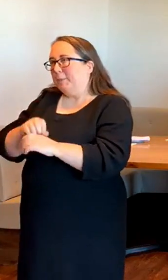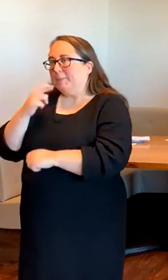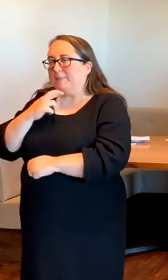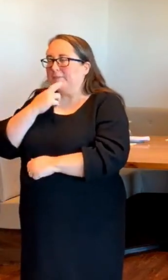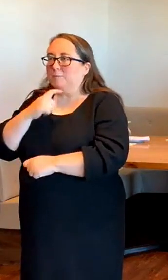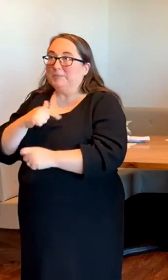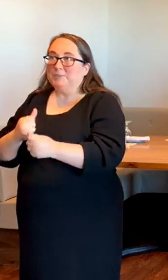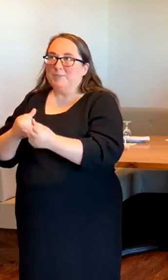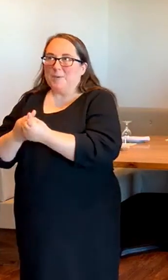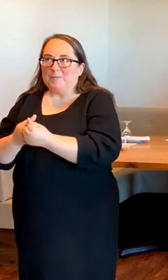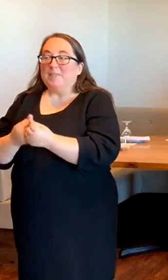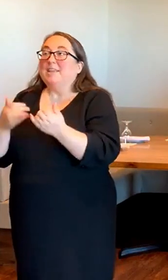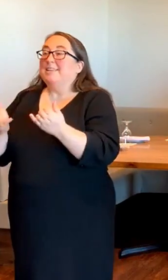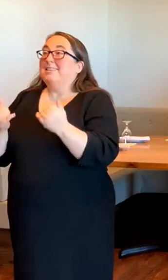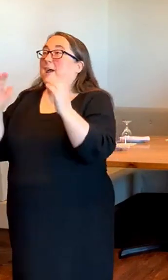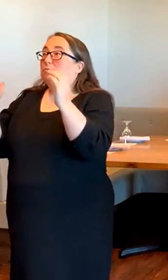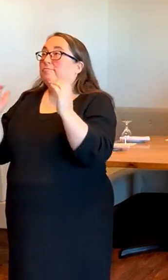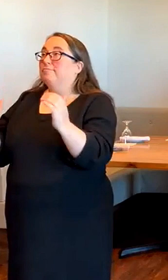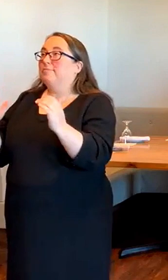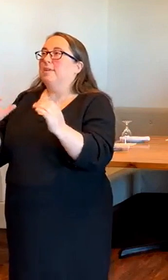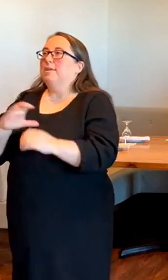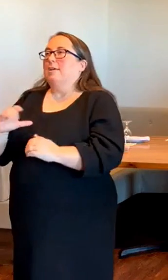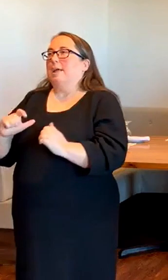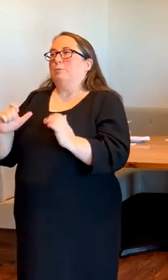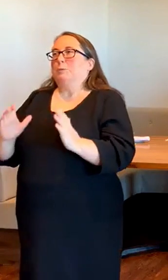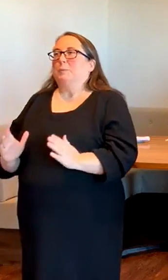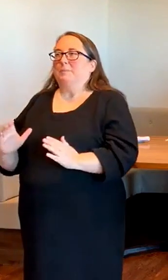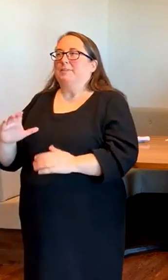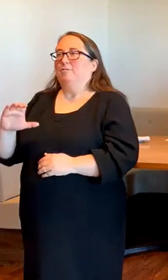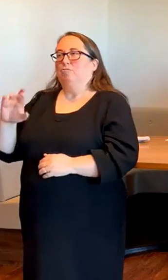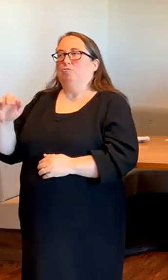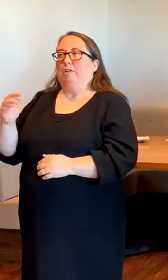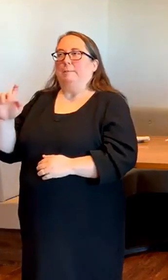that we support. We will now hear from Councilwoman Rigby.